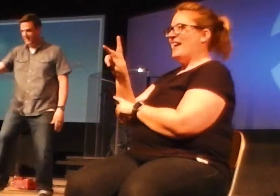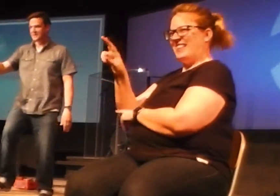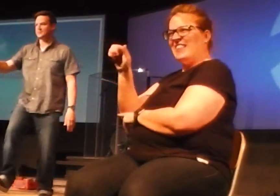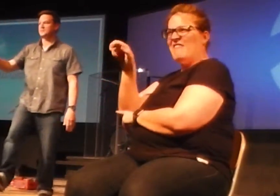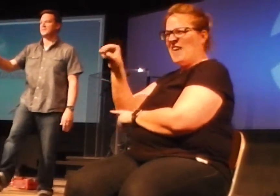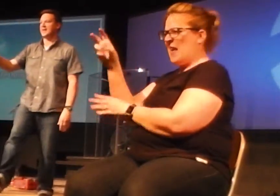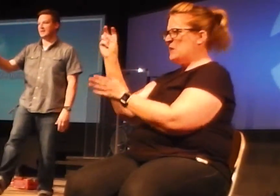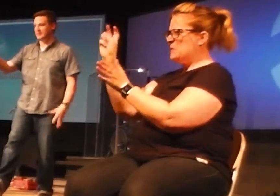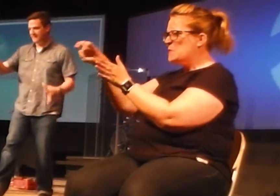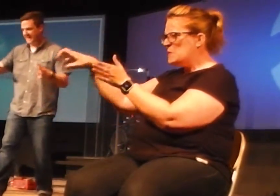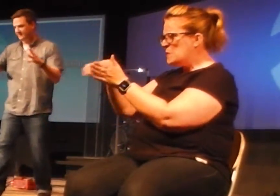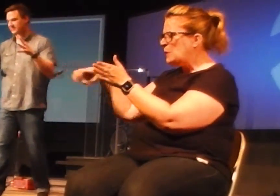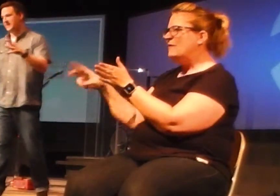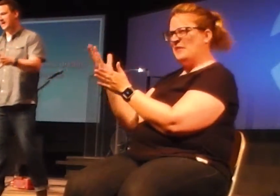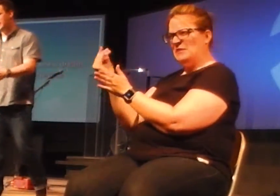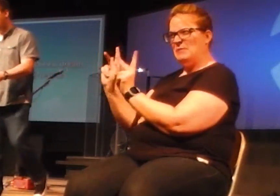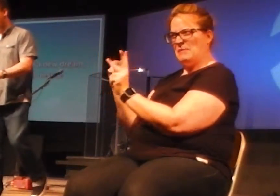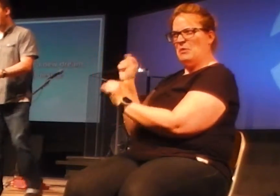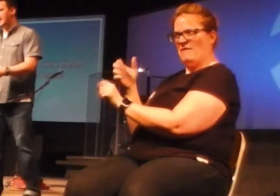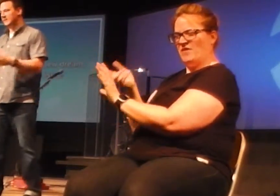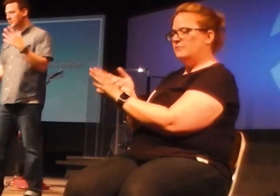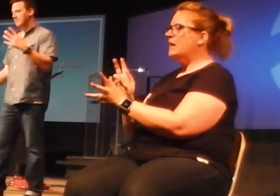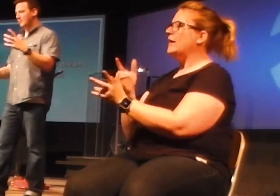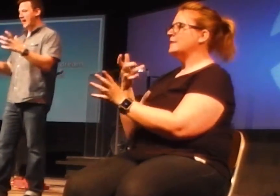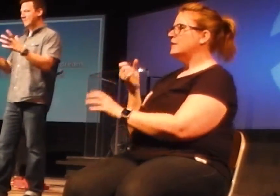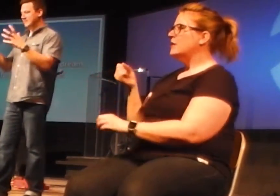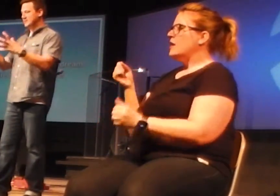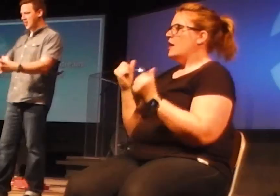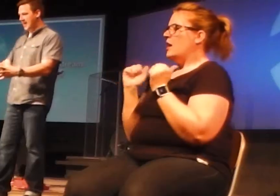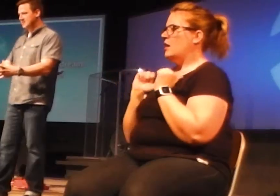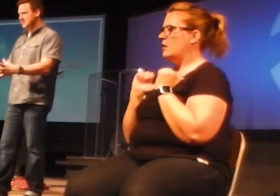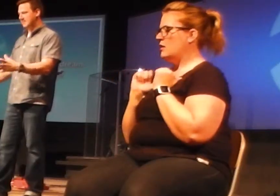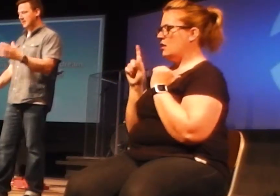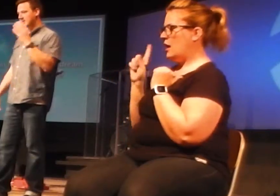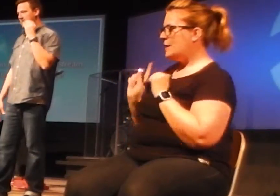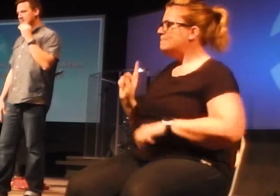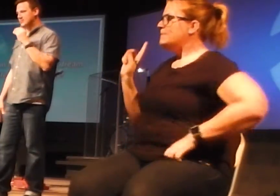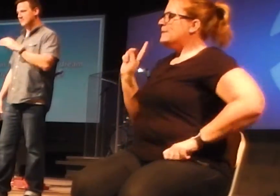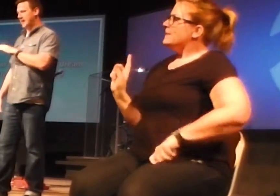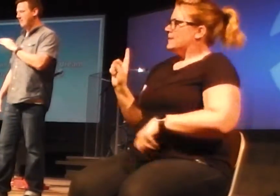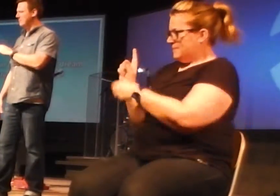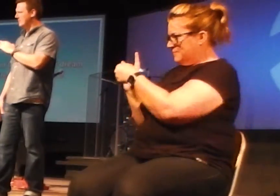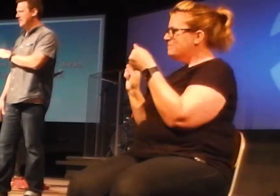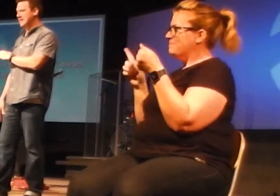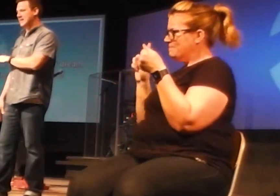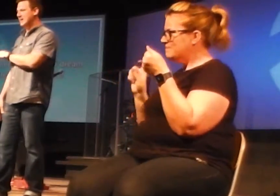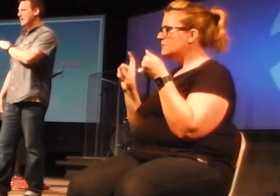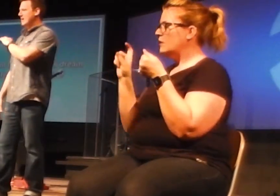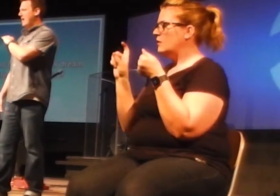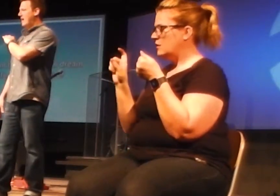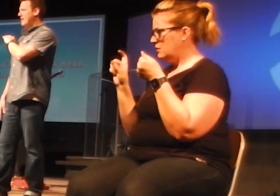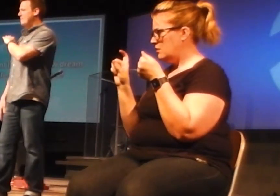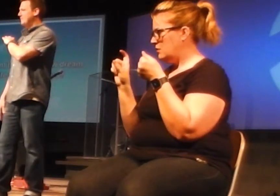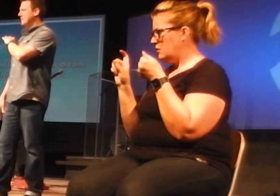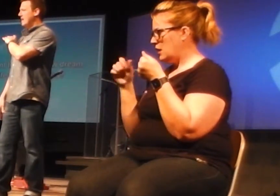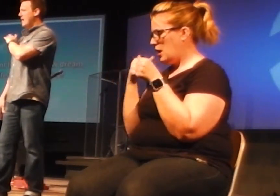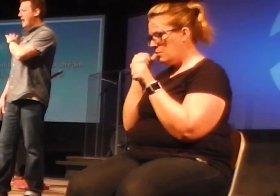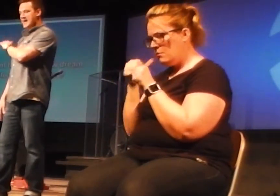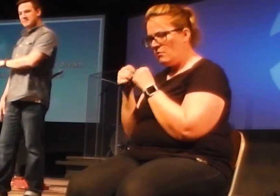-passenger van. We had packed everything in. And I literally remember having this thought as I stepped onto the passenger van. I remember thinking, I am